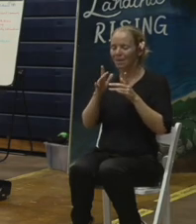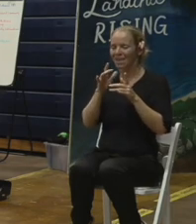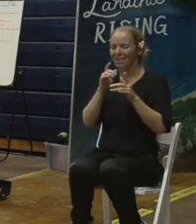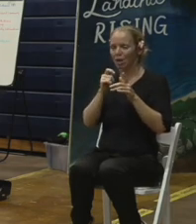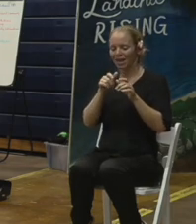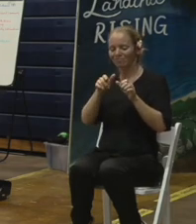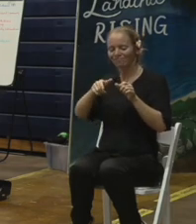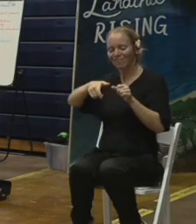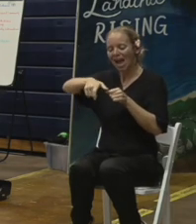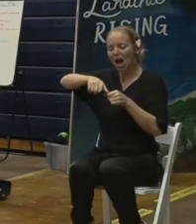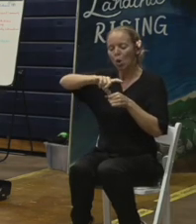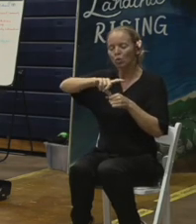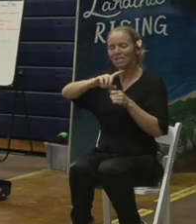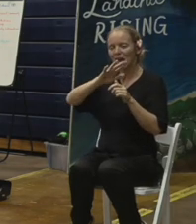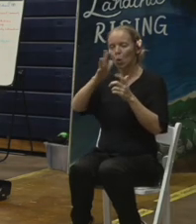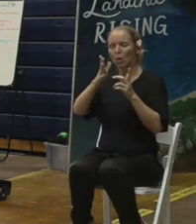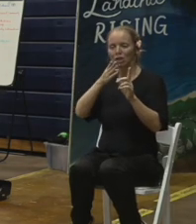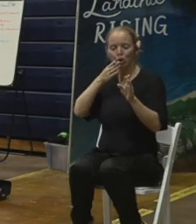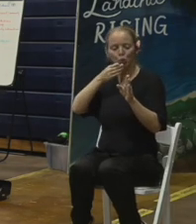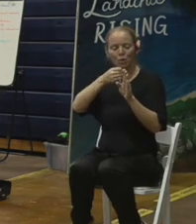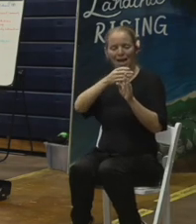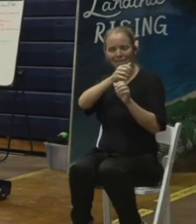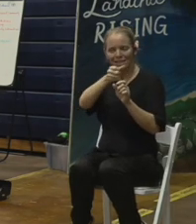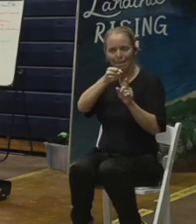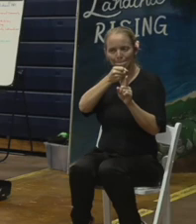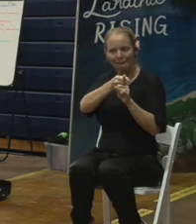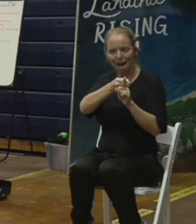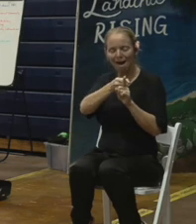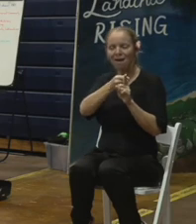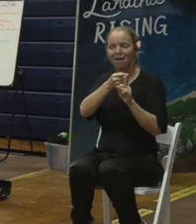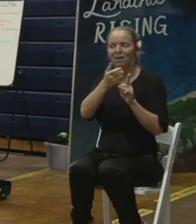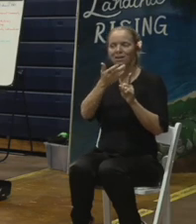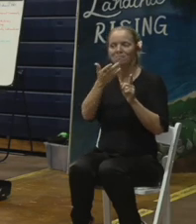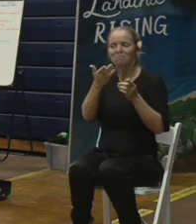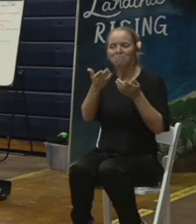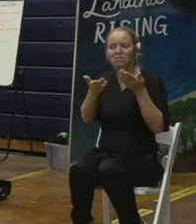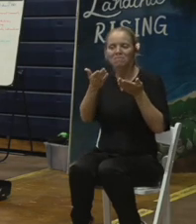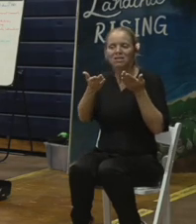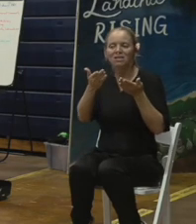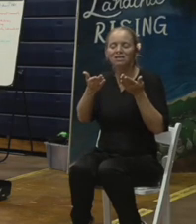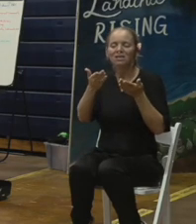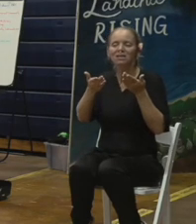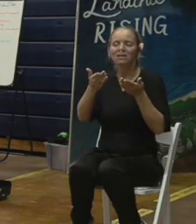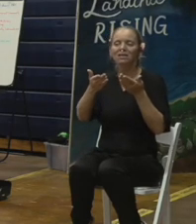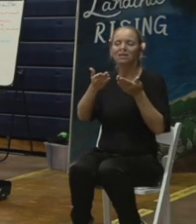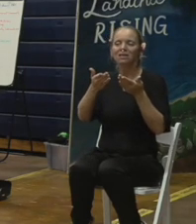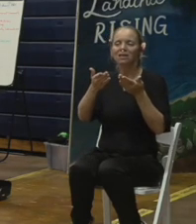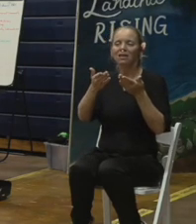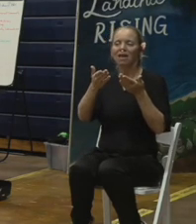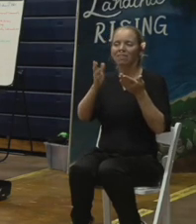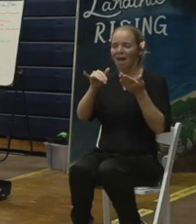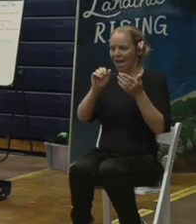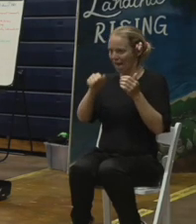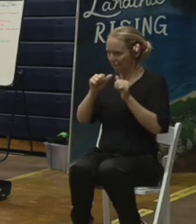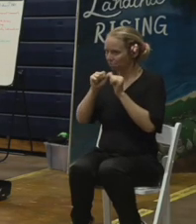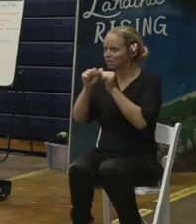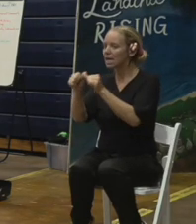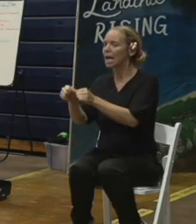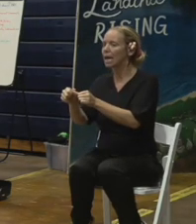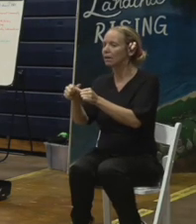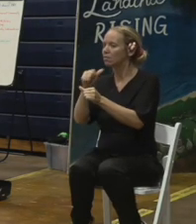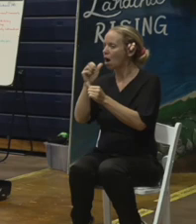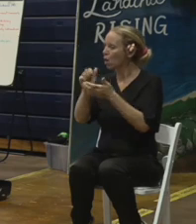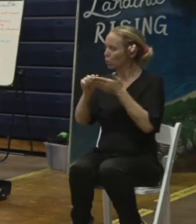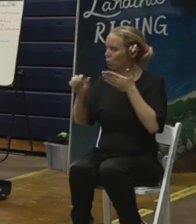by that ash or that fire from the structure, then typically those will not be removed. All that said,